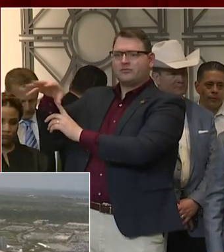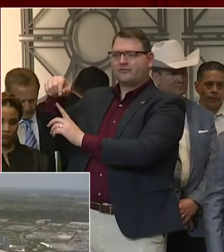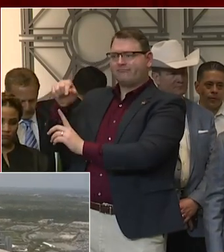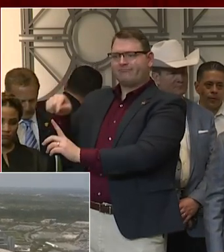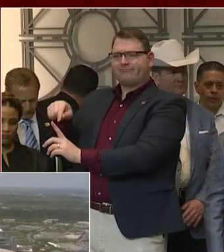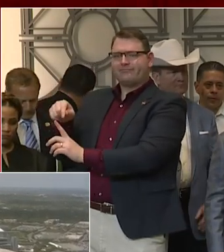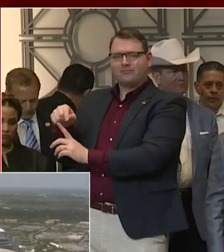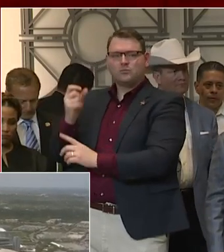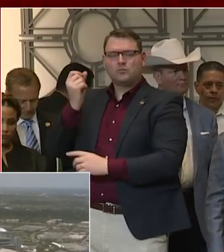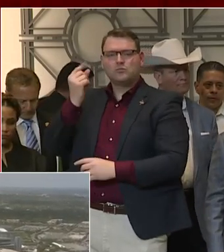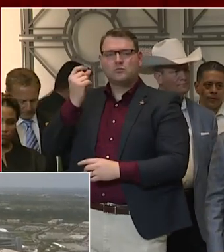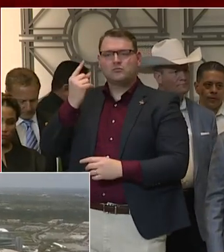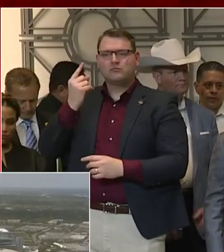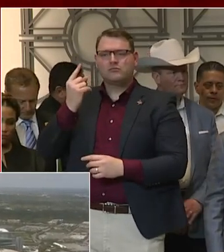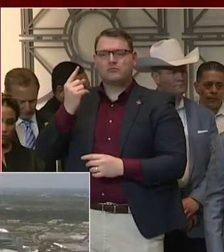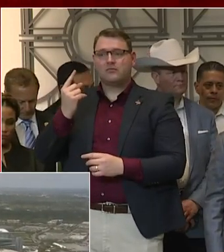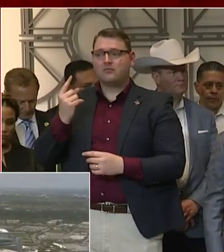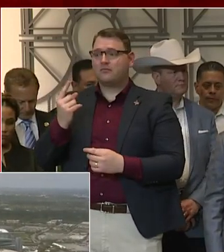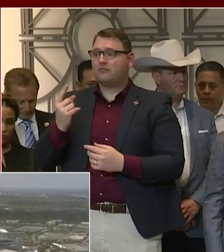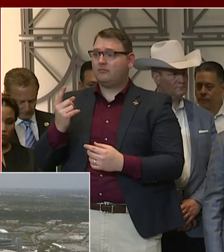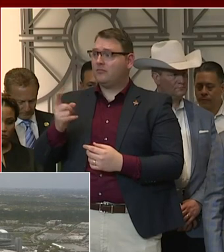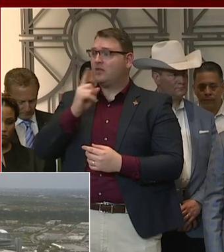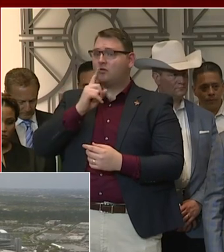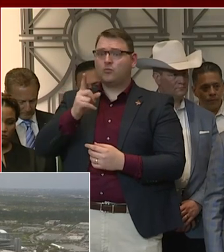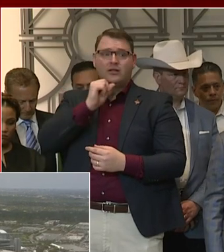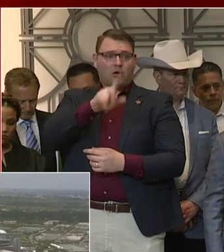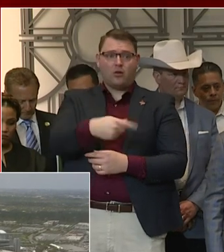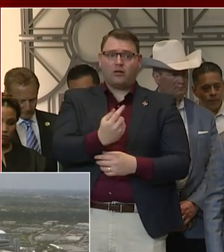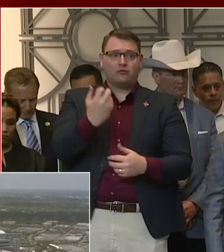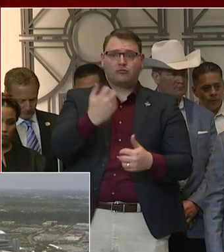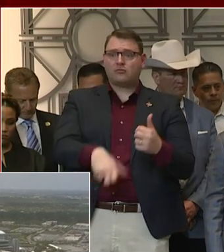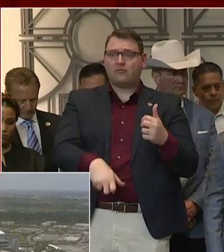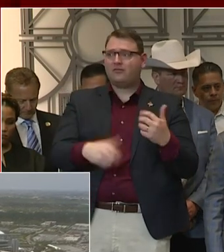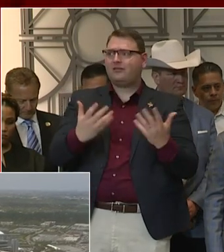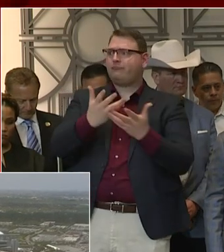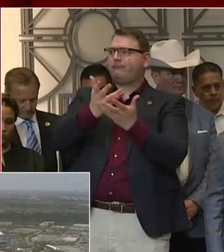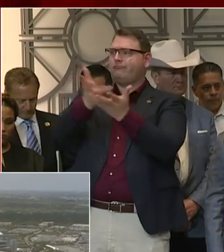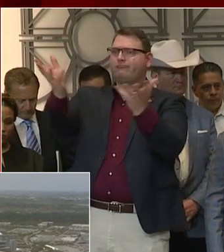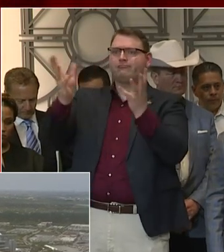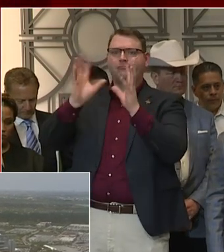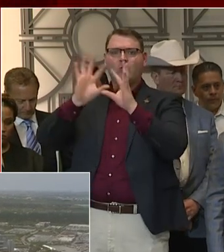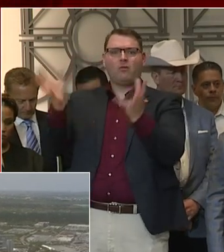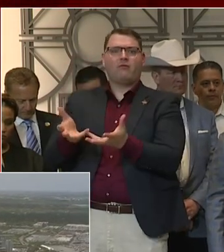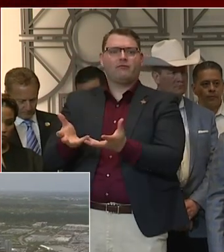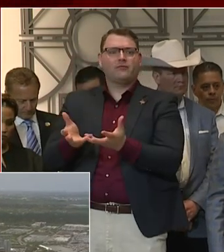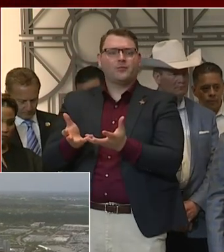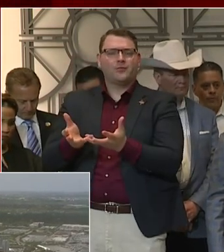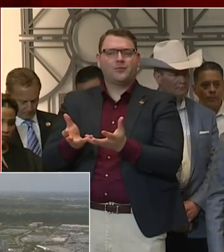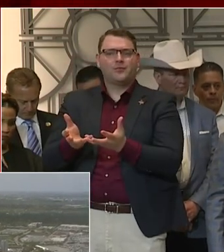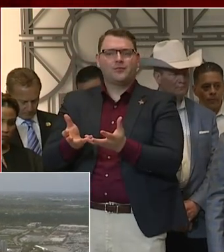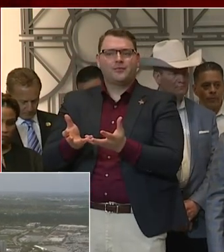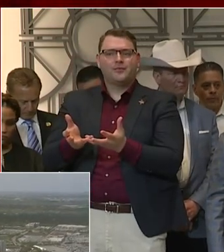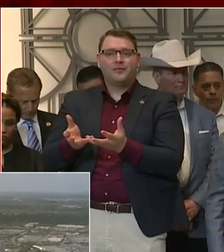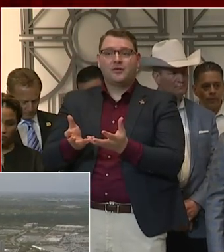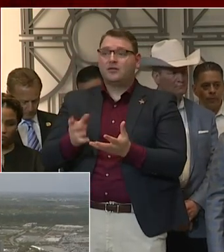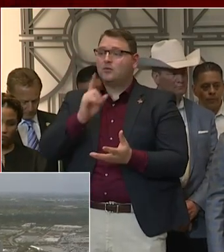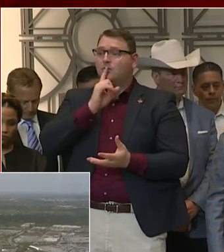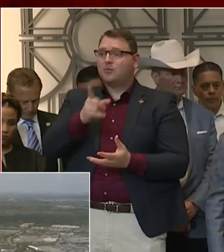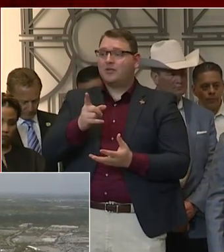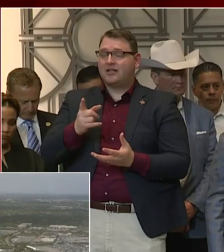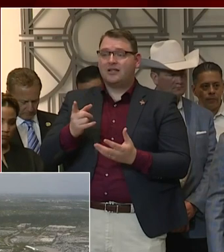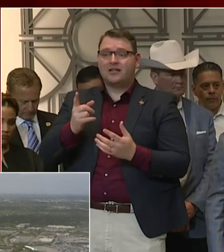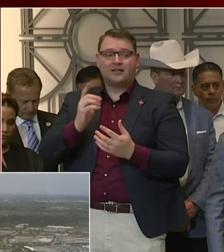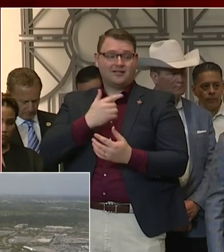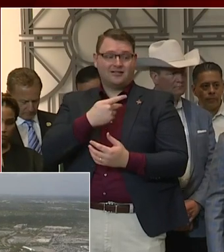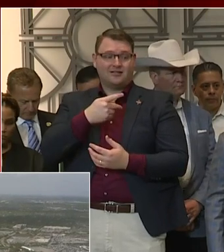in phases. And we are hoping that we can, as Dr. Burst mentioned earlier, delay or bend the curve so that